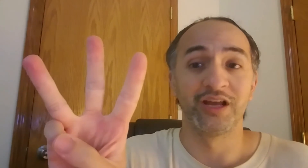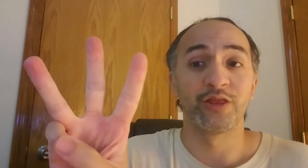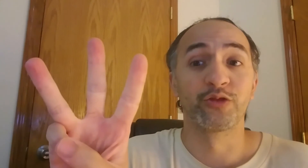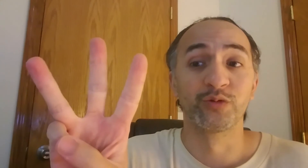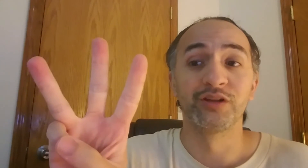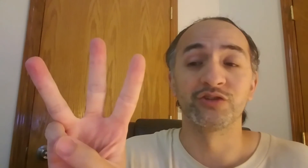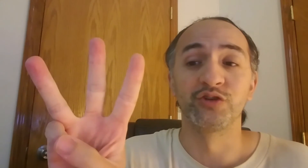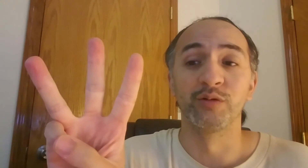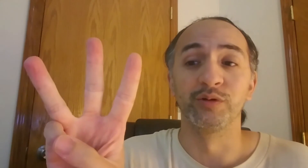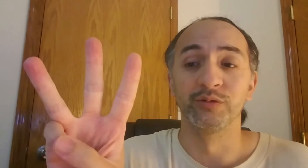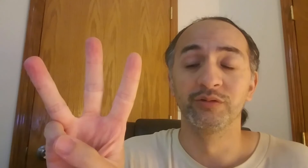not 3, that's W.